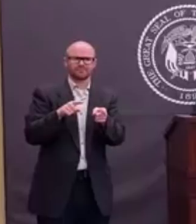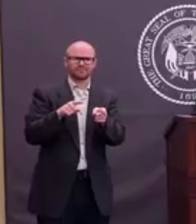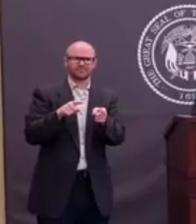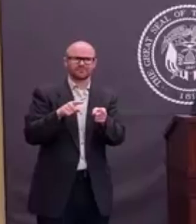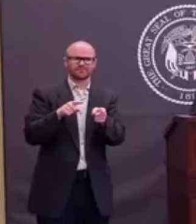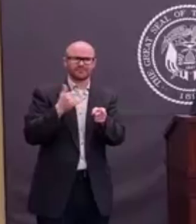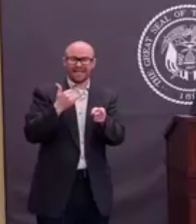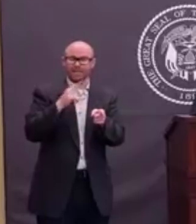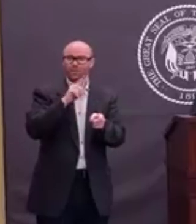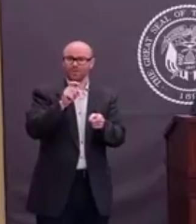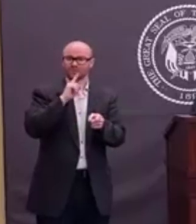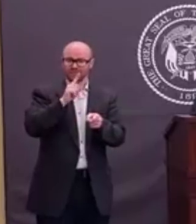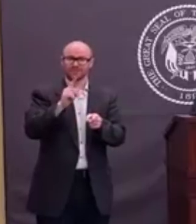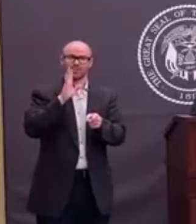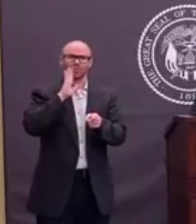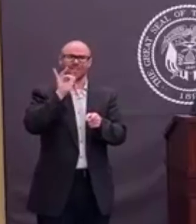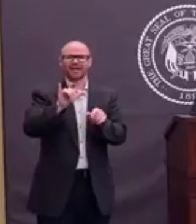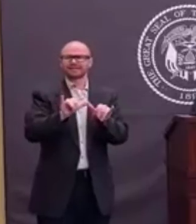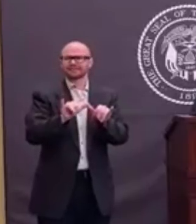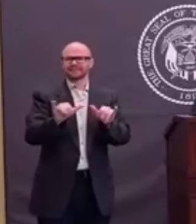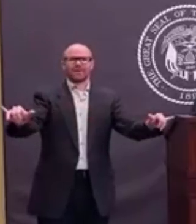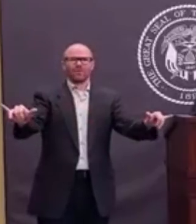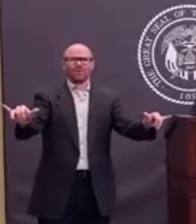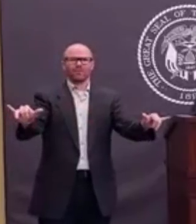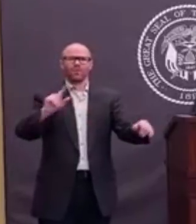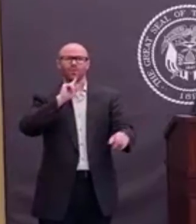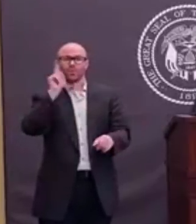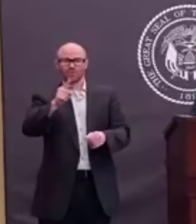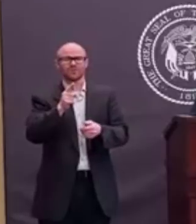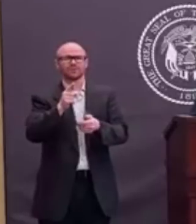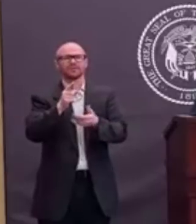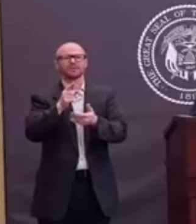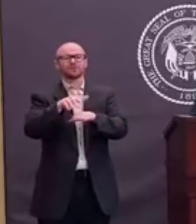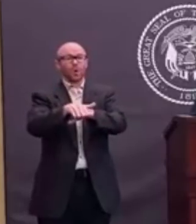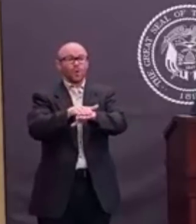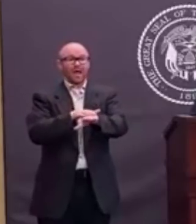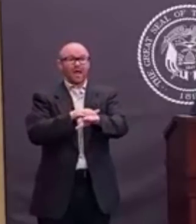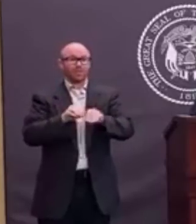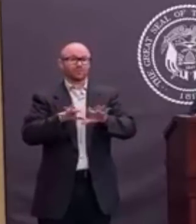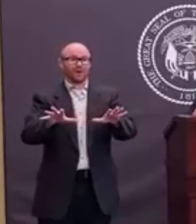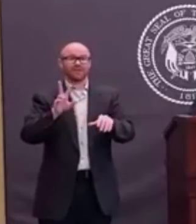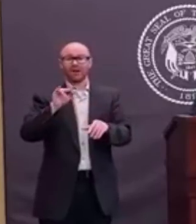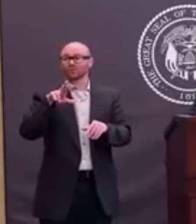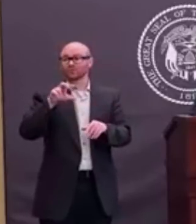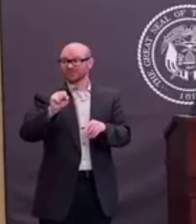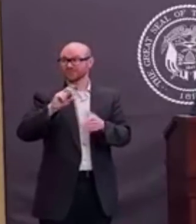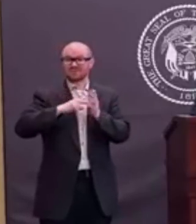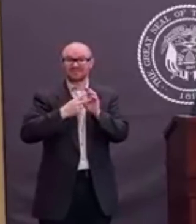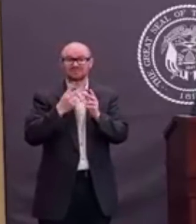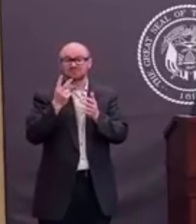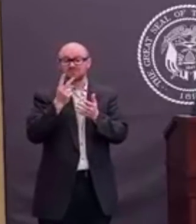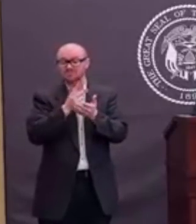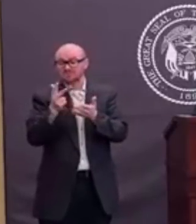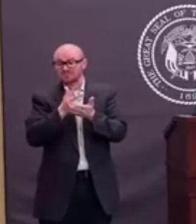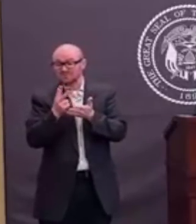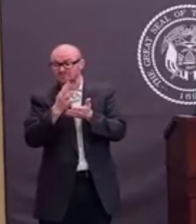The question with the stay at home order help slow down the spread of virus and we could get back to work quicker.